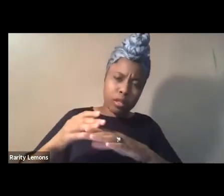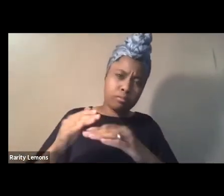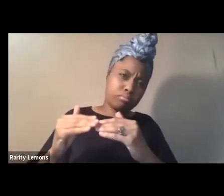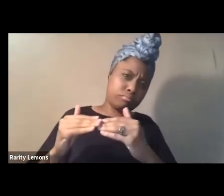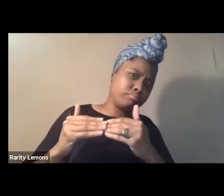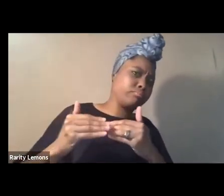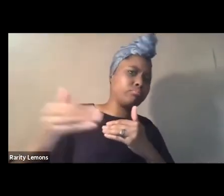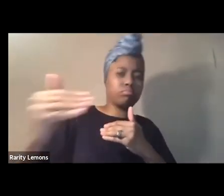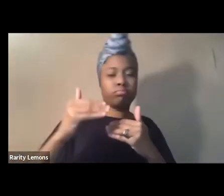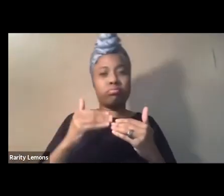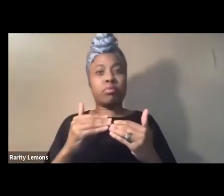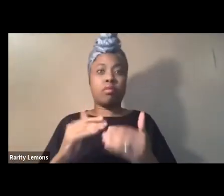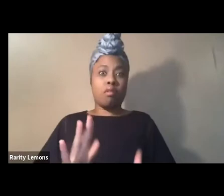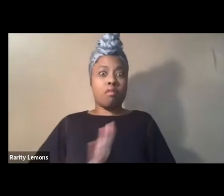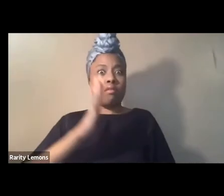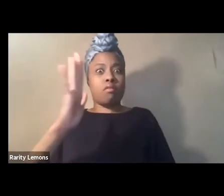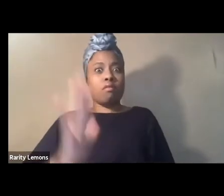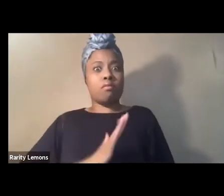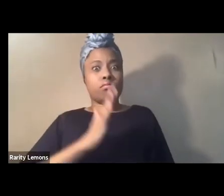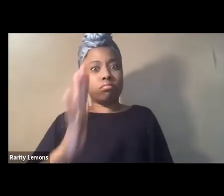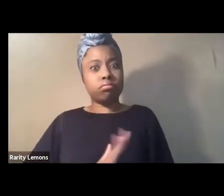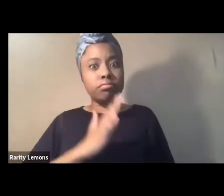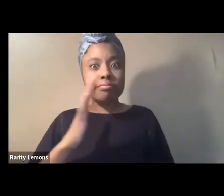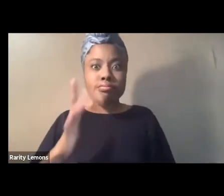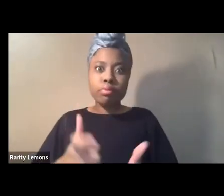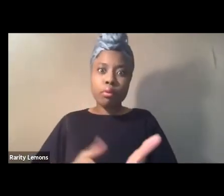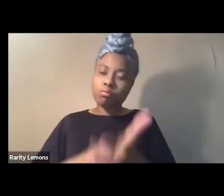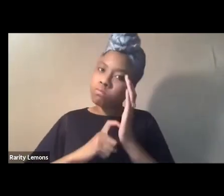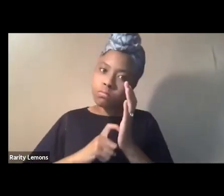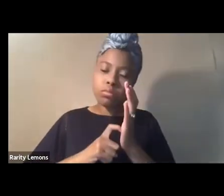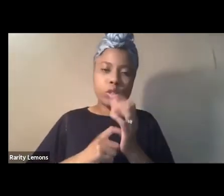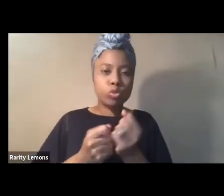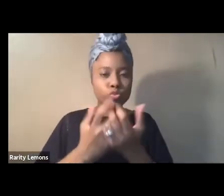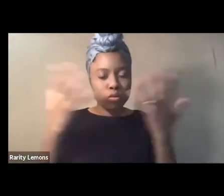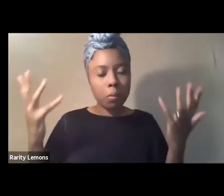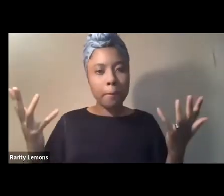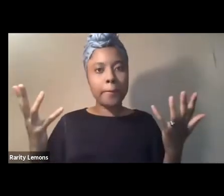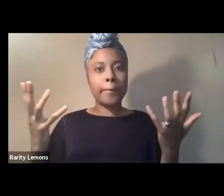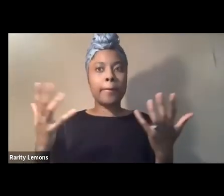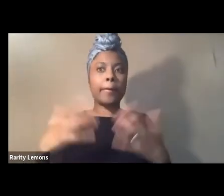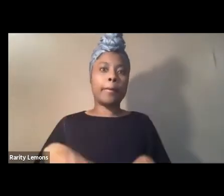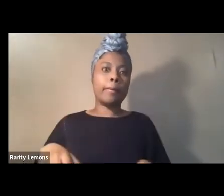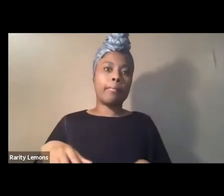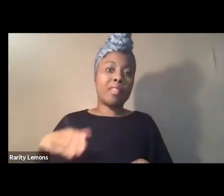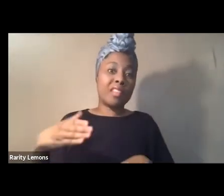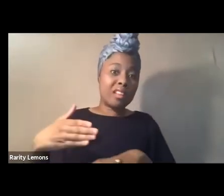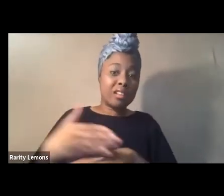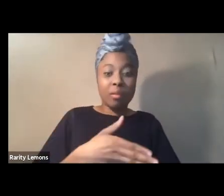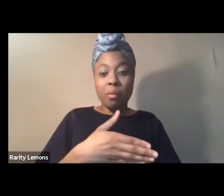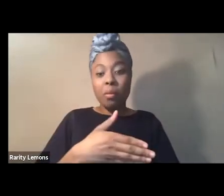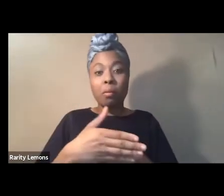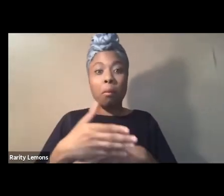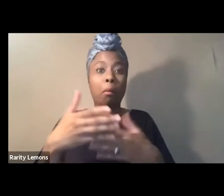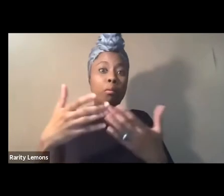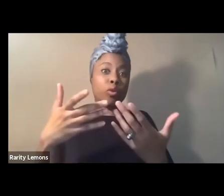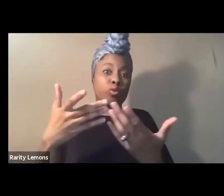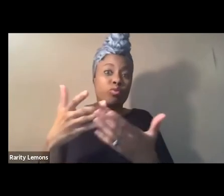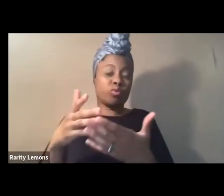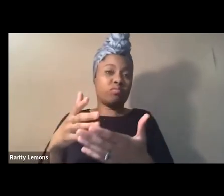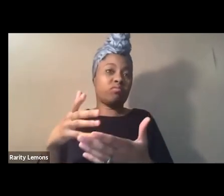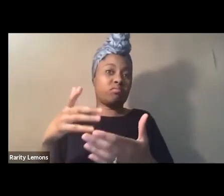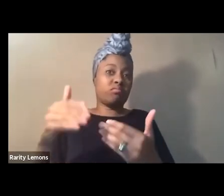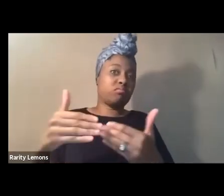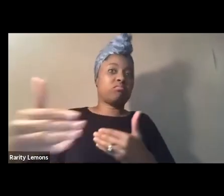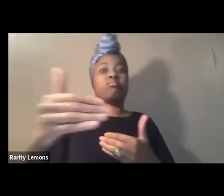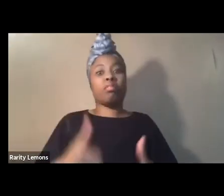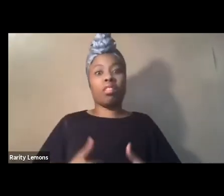over time will require much more of us than a post a like or a share though i don't